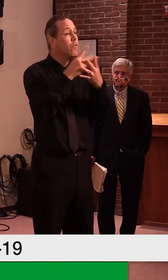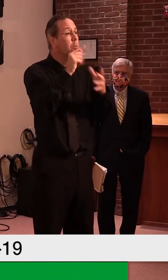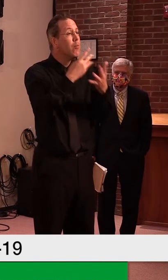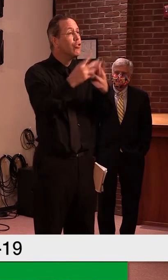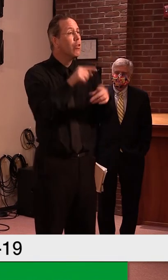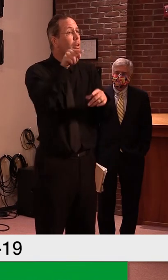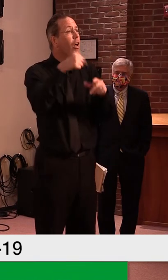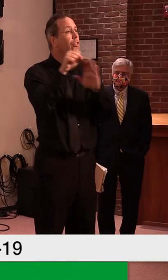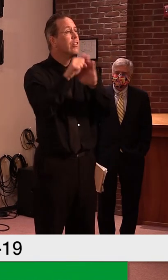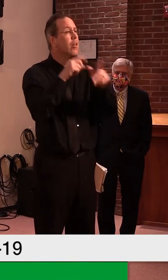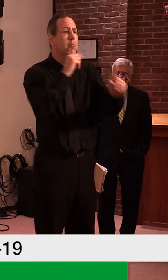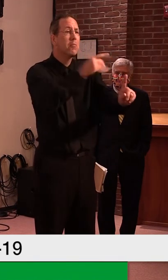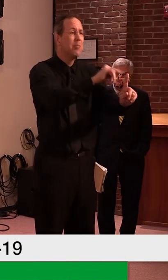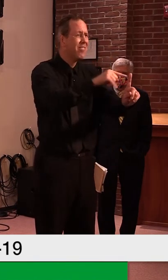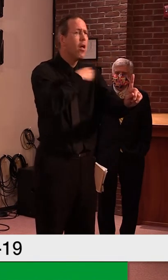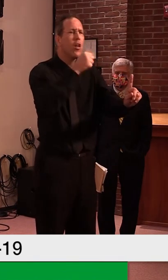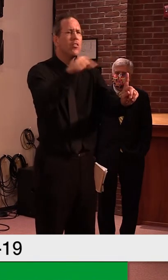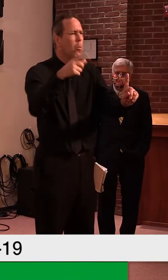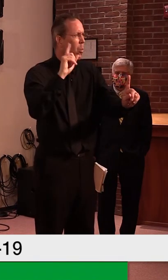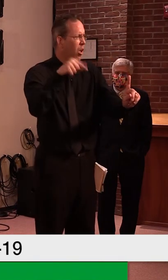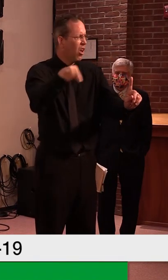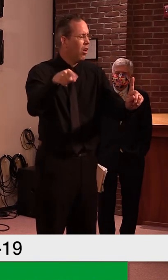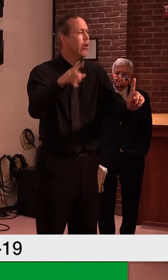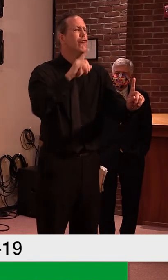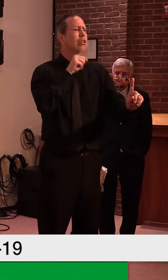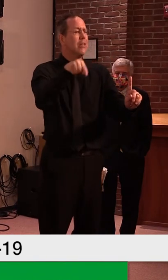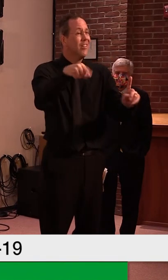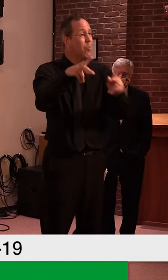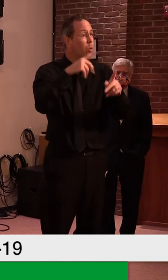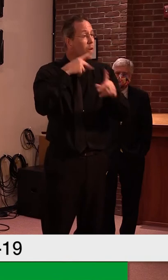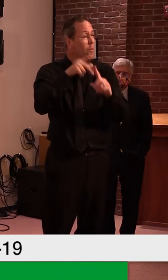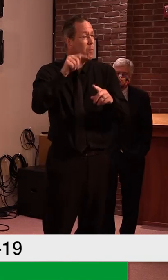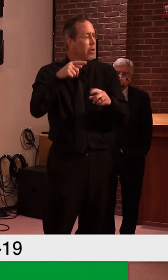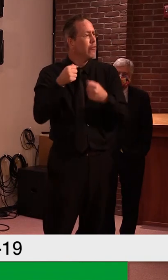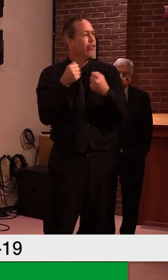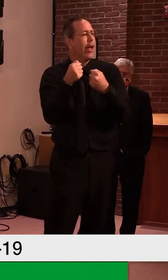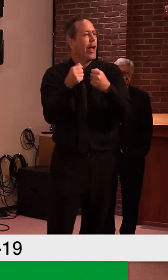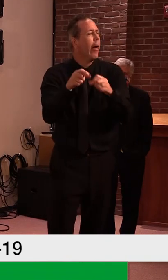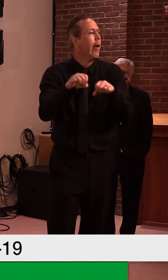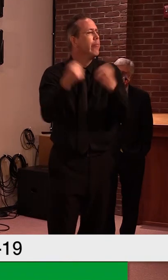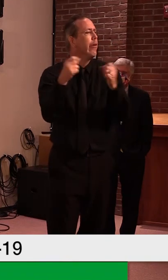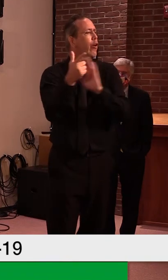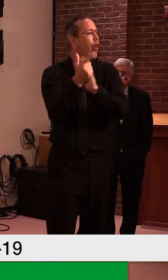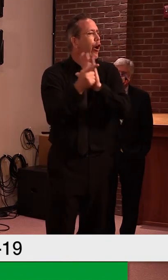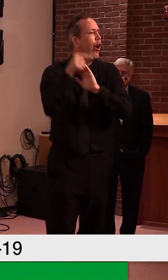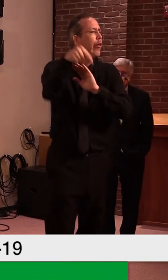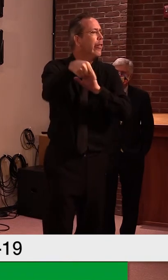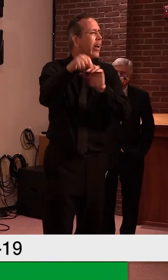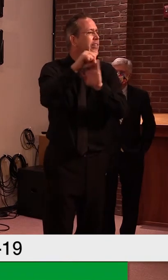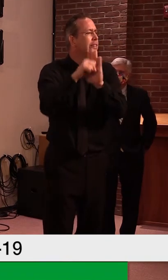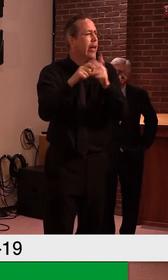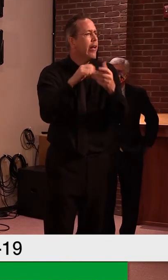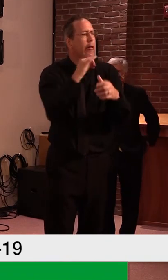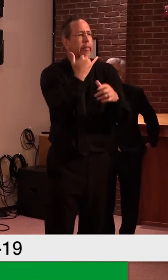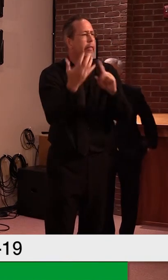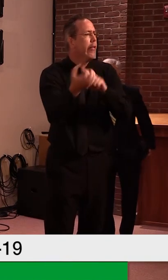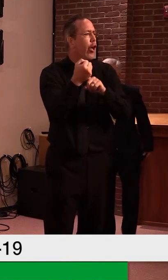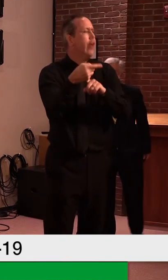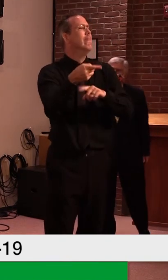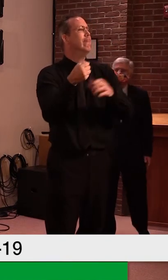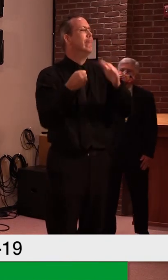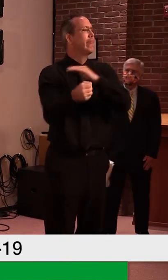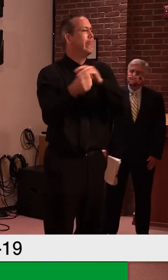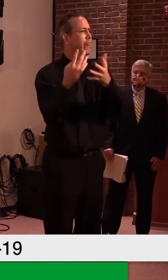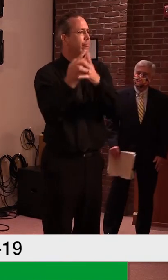um, uh, I'm assuming that, uh, Secretary Smith will, you know, check with Commissioner Baker, and I'll hear something sooner